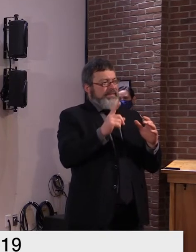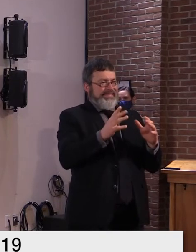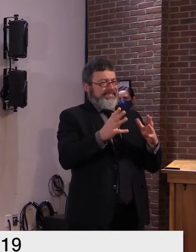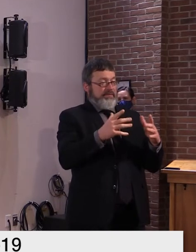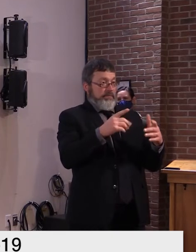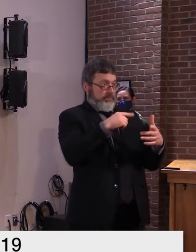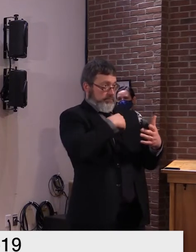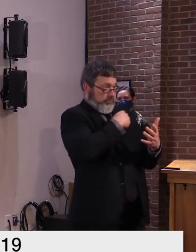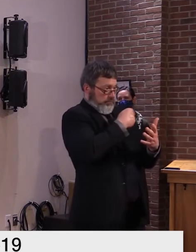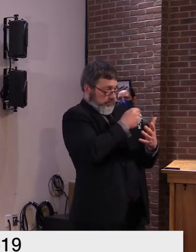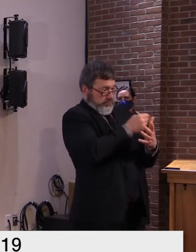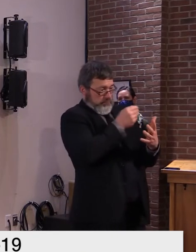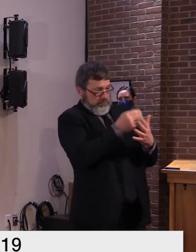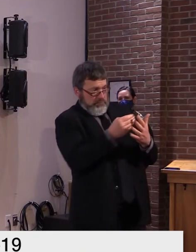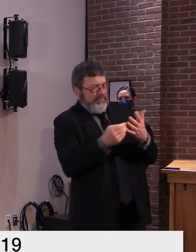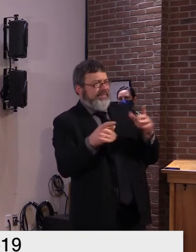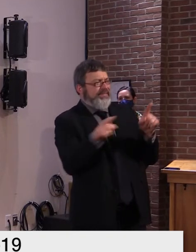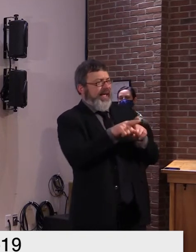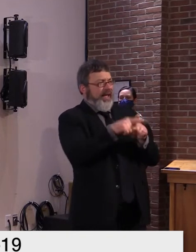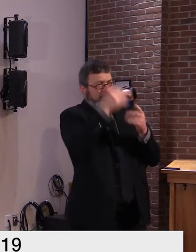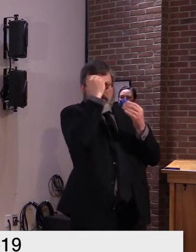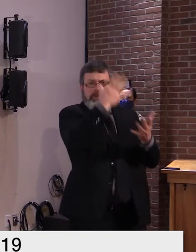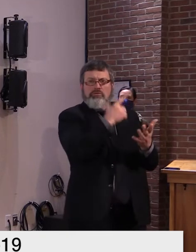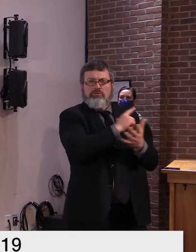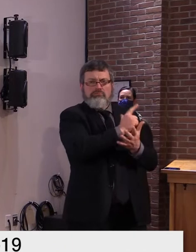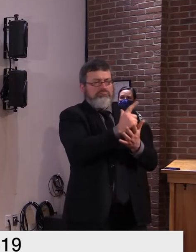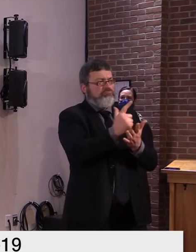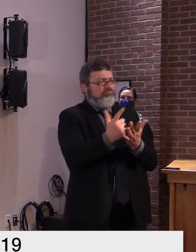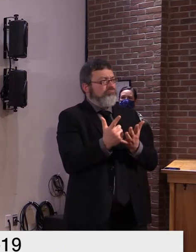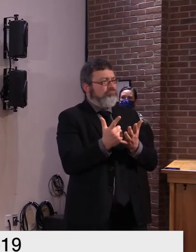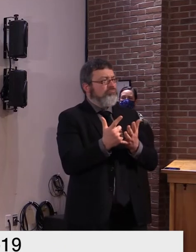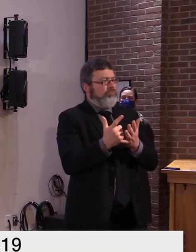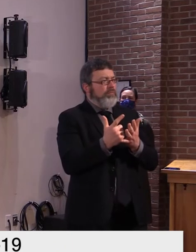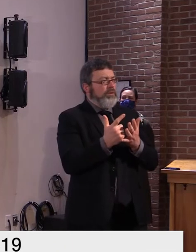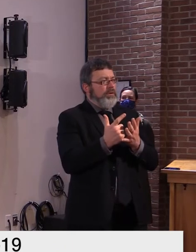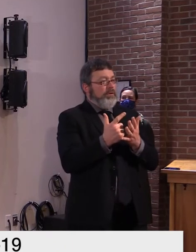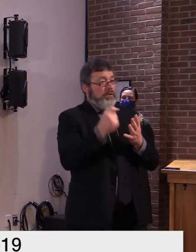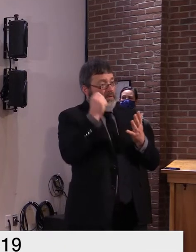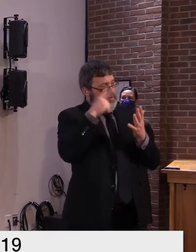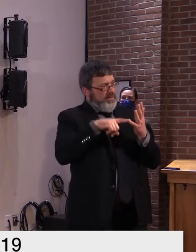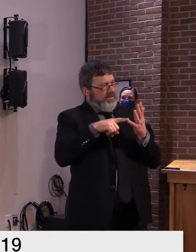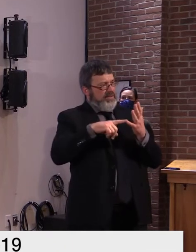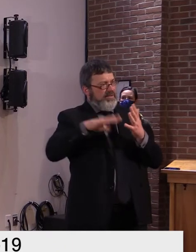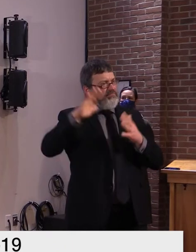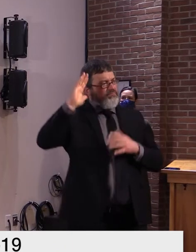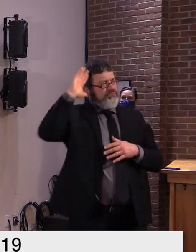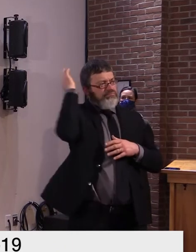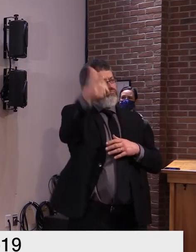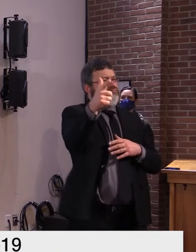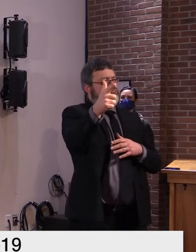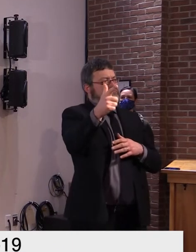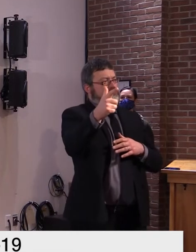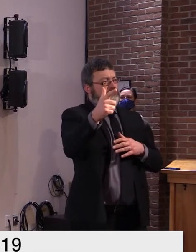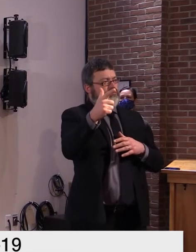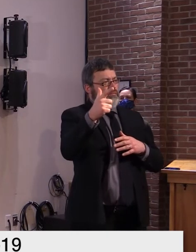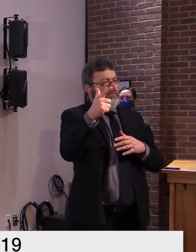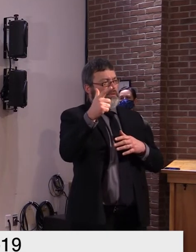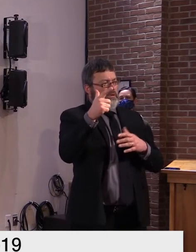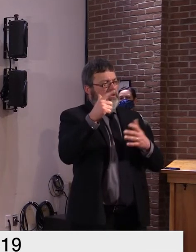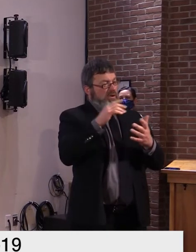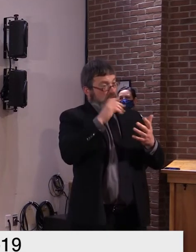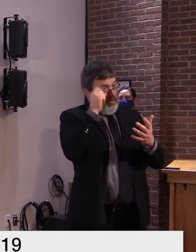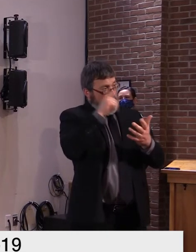information for a lot longer because they won't be getting their vaccine until 2021 hopefully earlier in the year